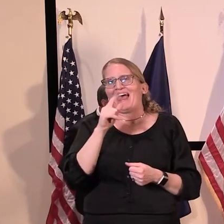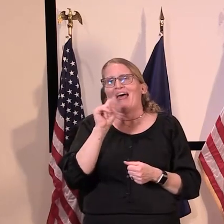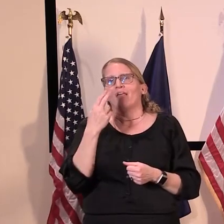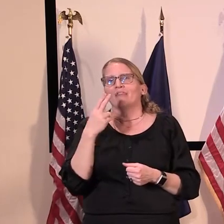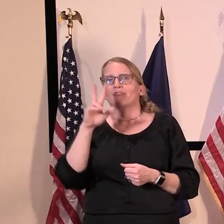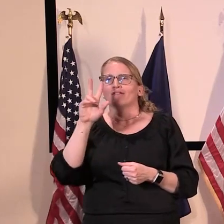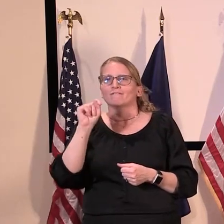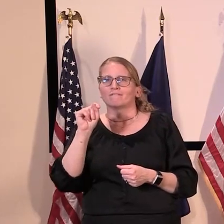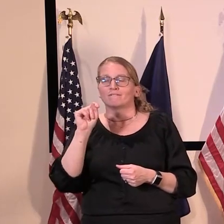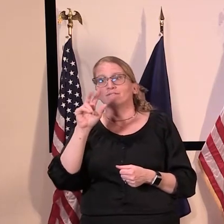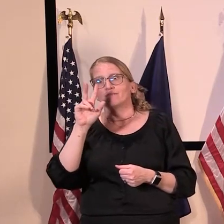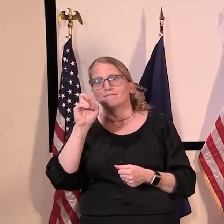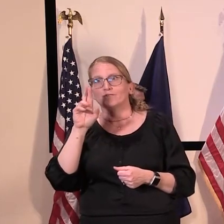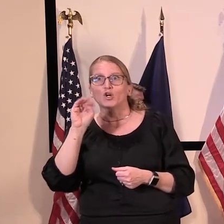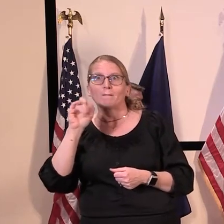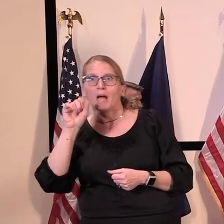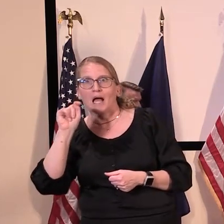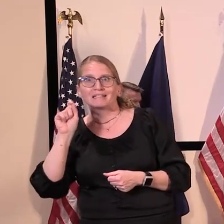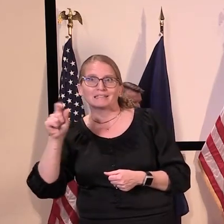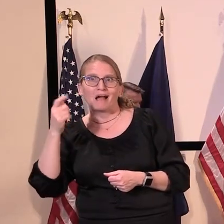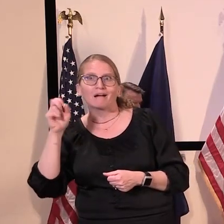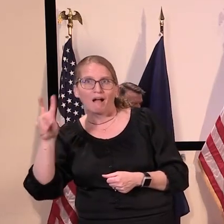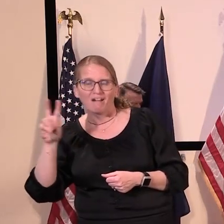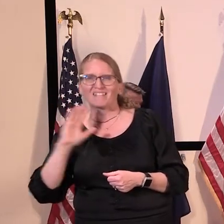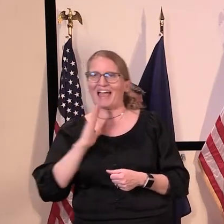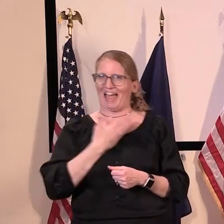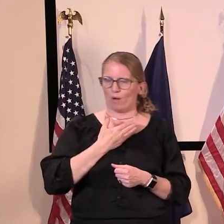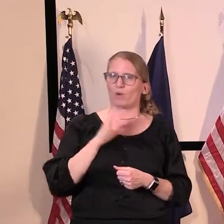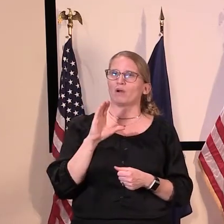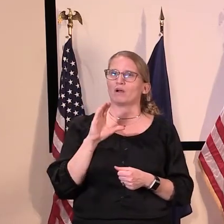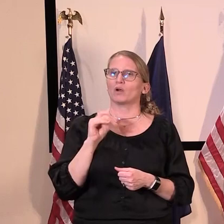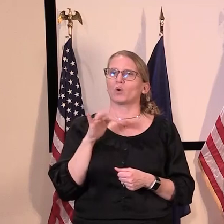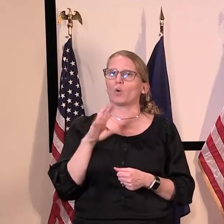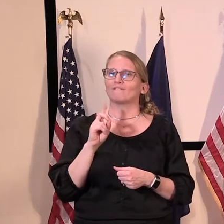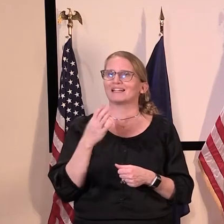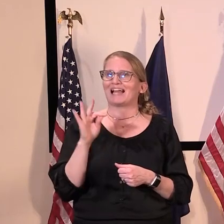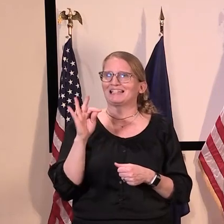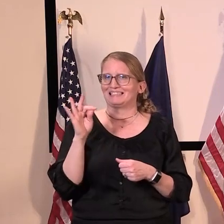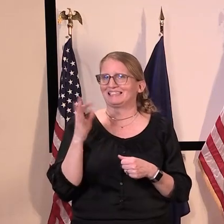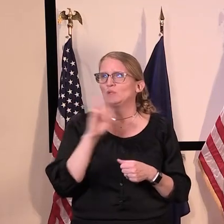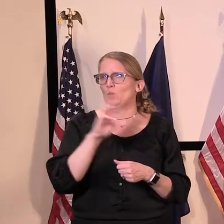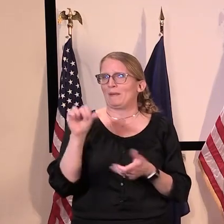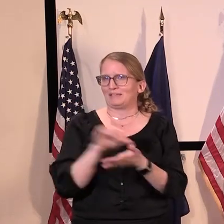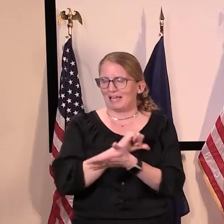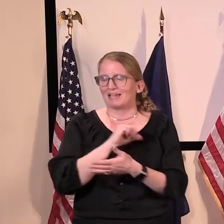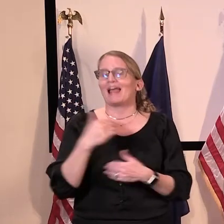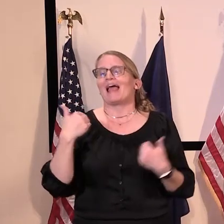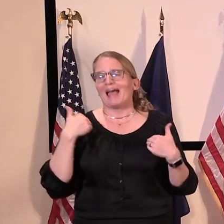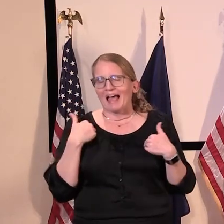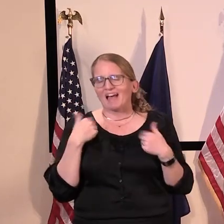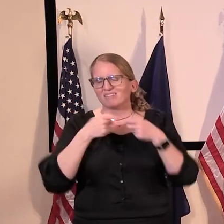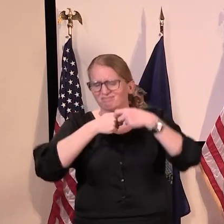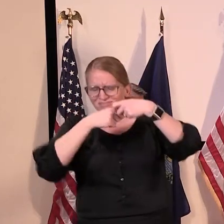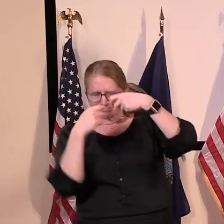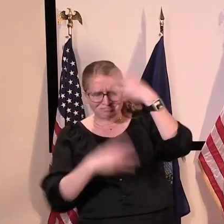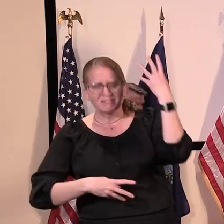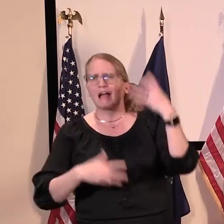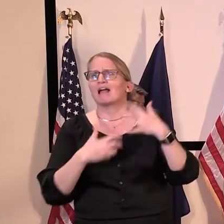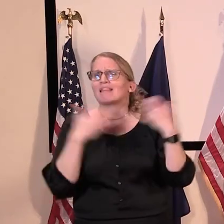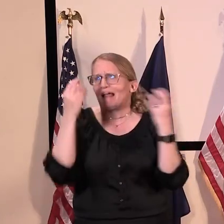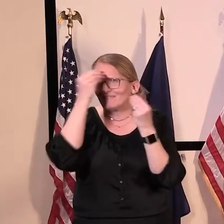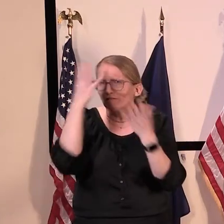which, um, has extensive information on it about cloth facial coverings,